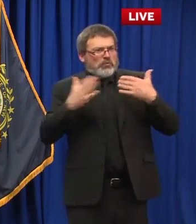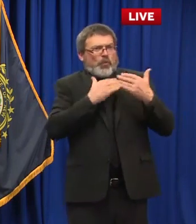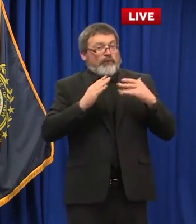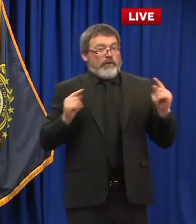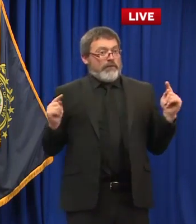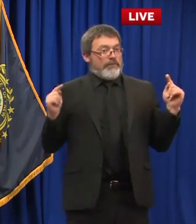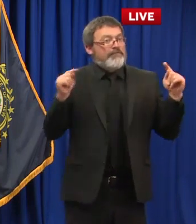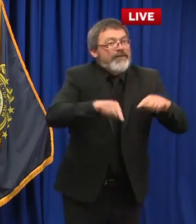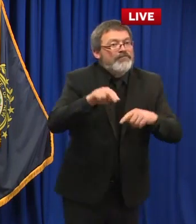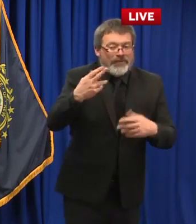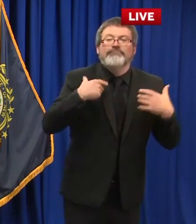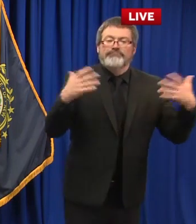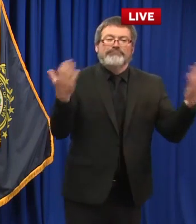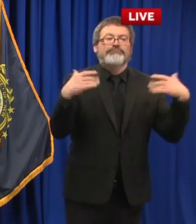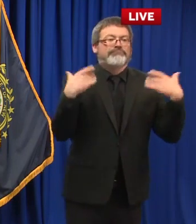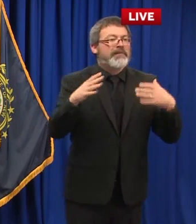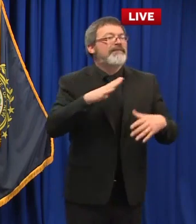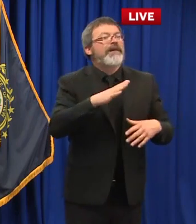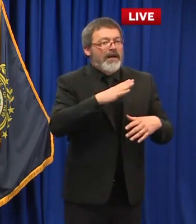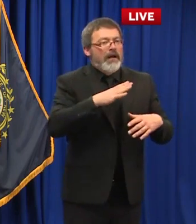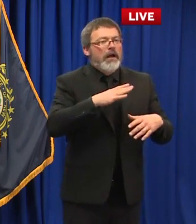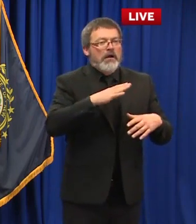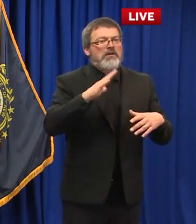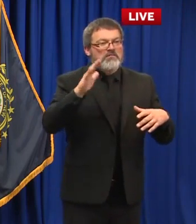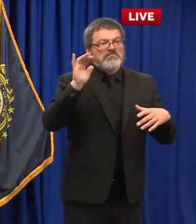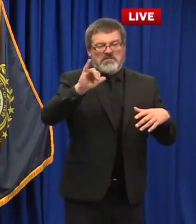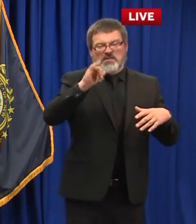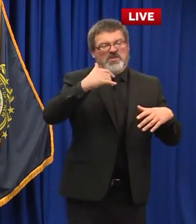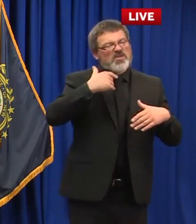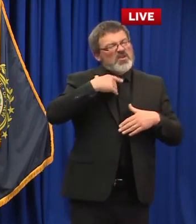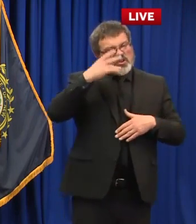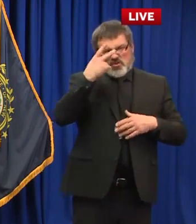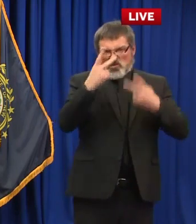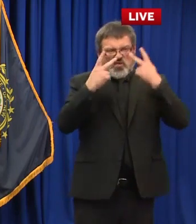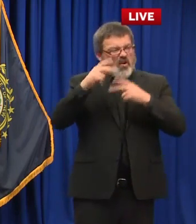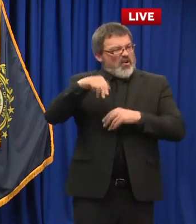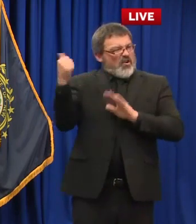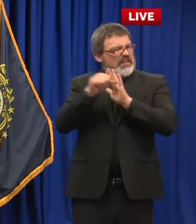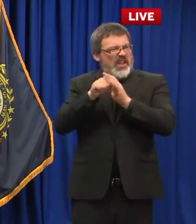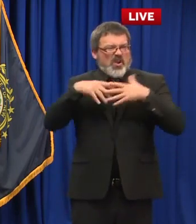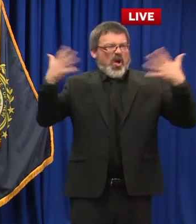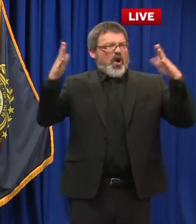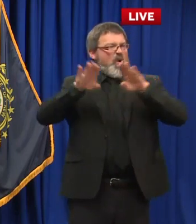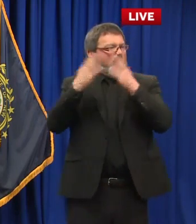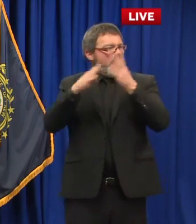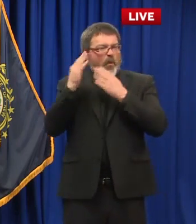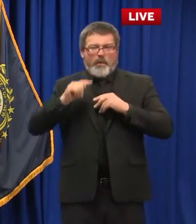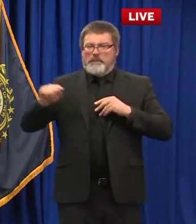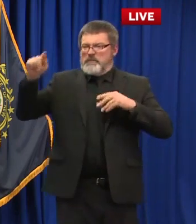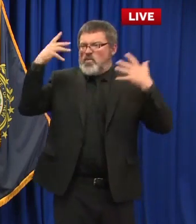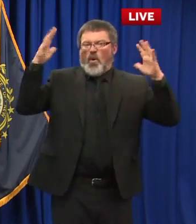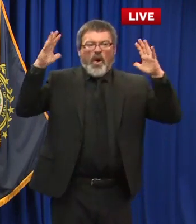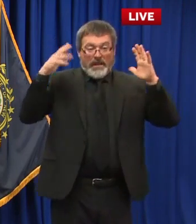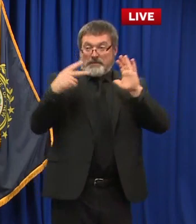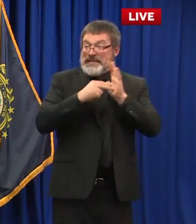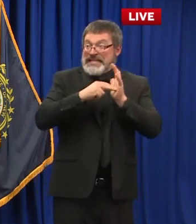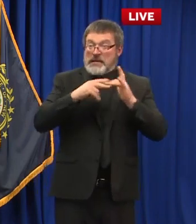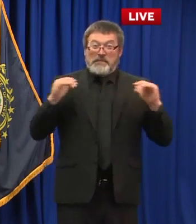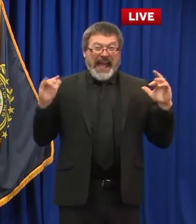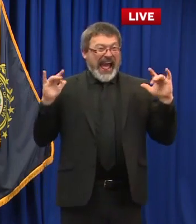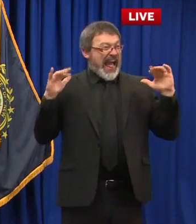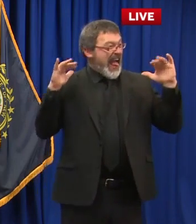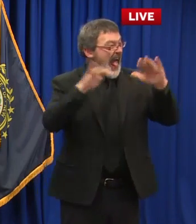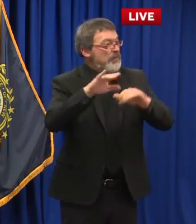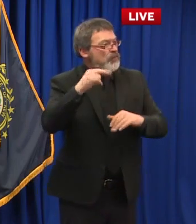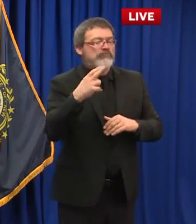another sign that taking these approaches regionally really helps us with the flexibility in terms of moving forward and opening up in a I think at a sensible and